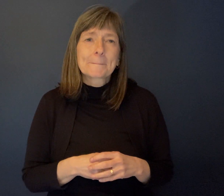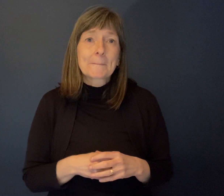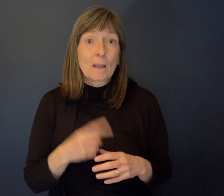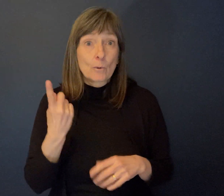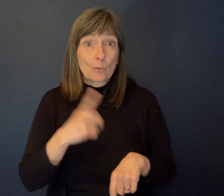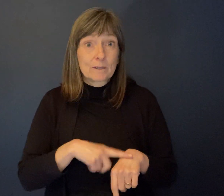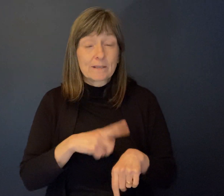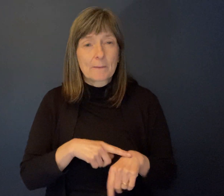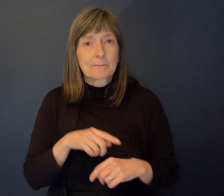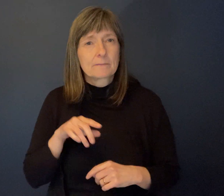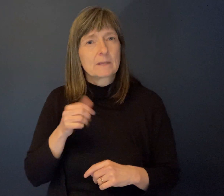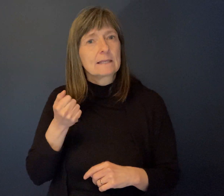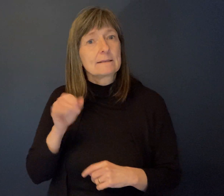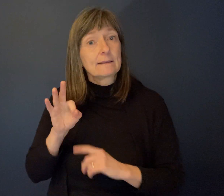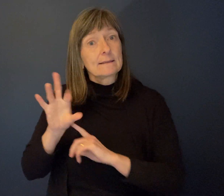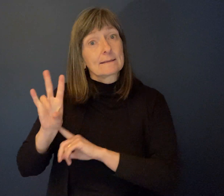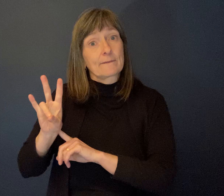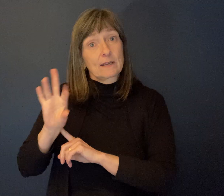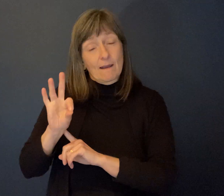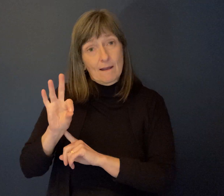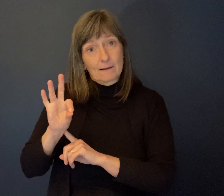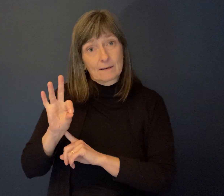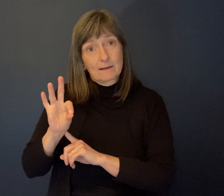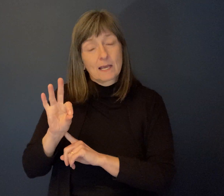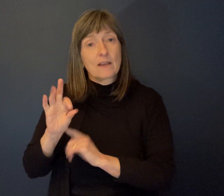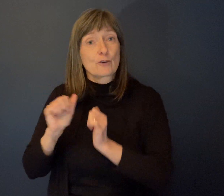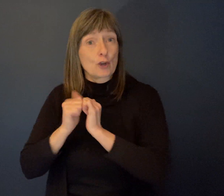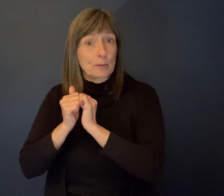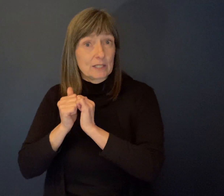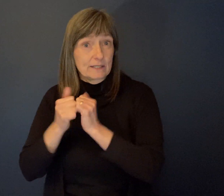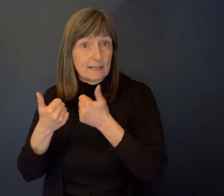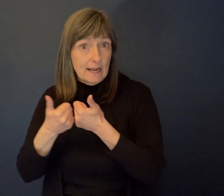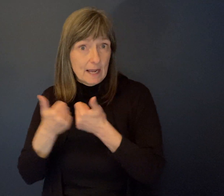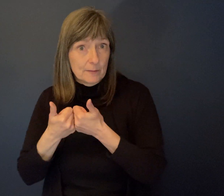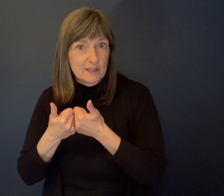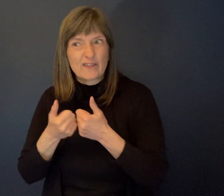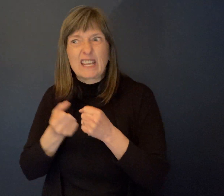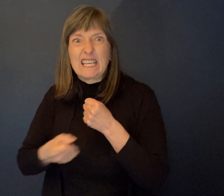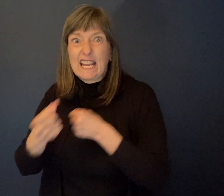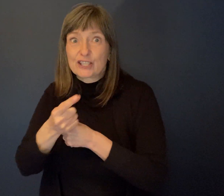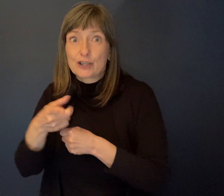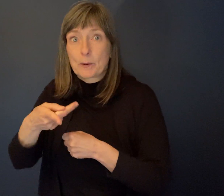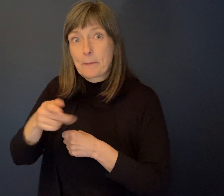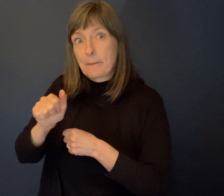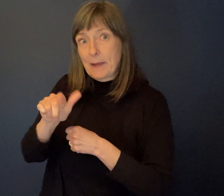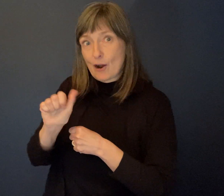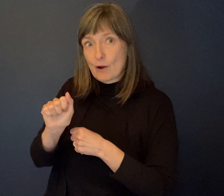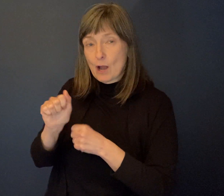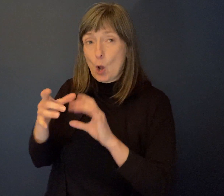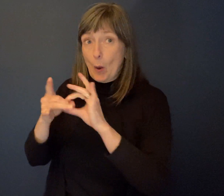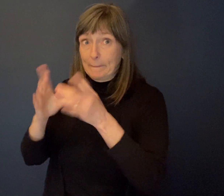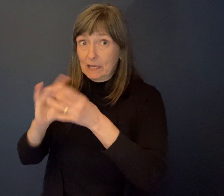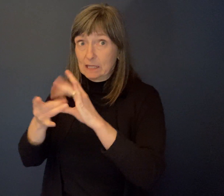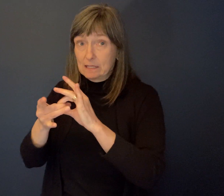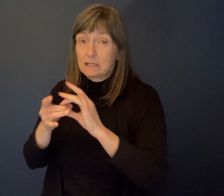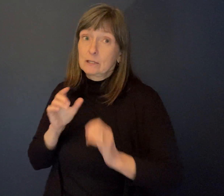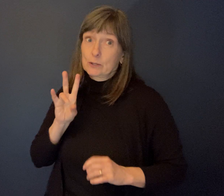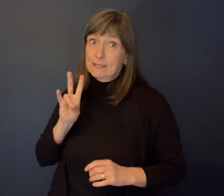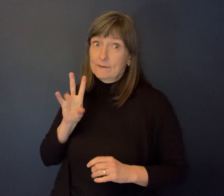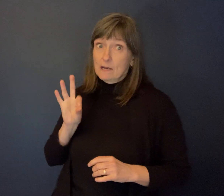1979 at the international Stoke Manville games. The following year was a Paralympic year. So 1979 was a really important year for me to make sure I